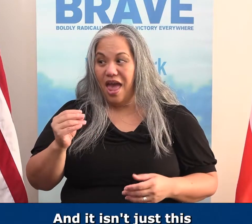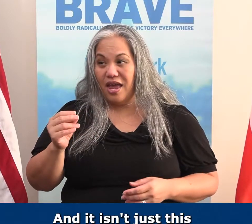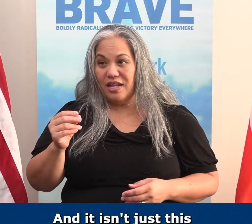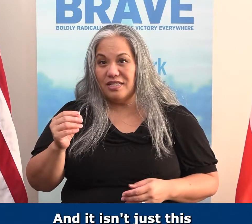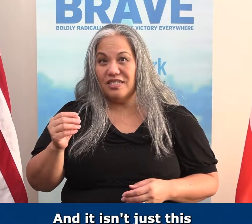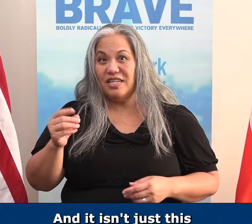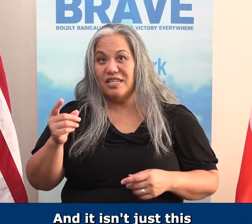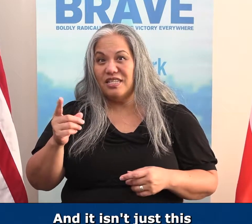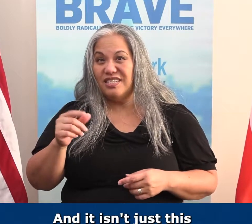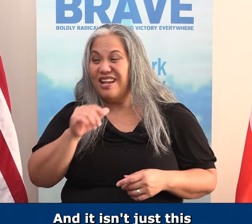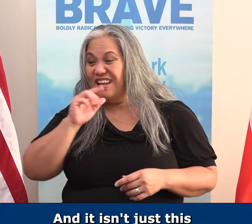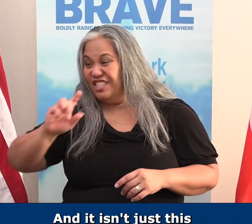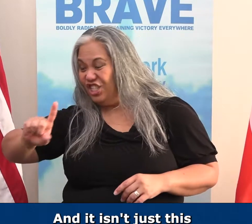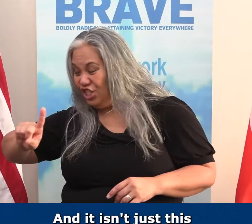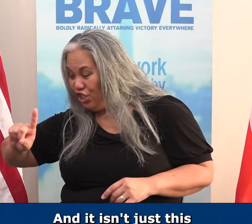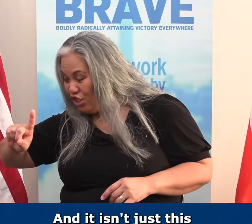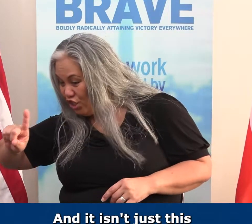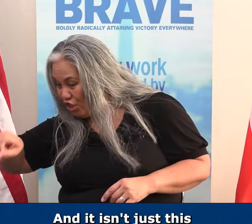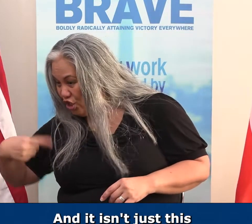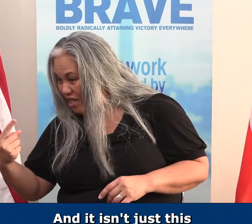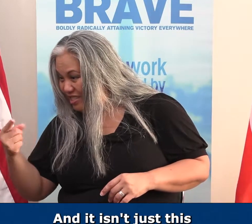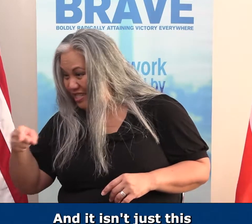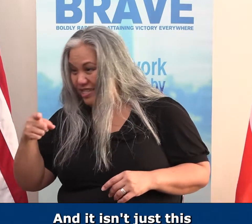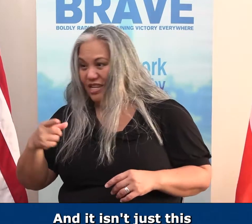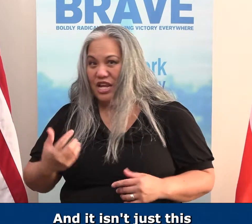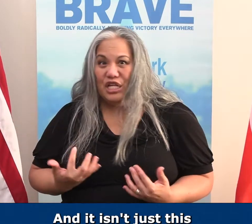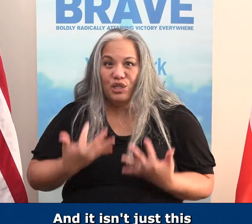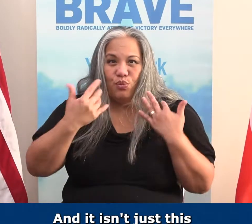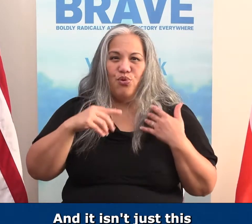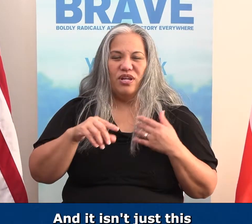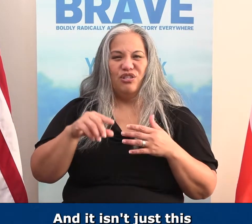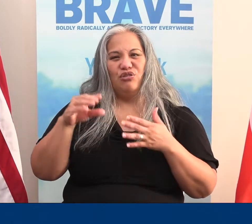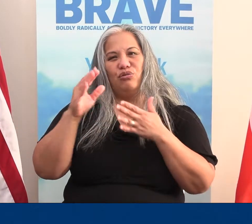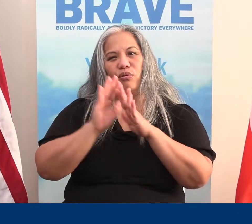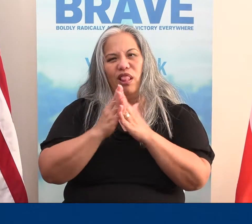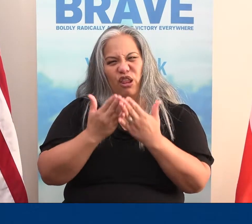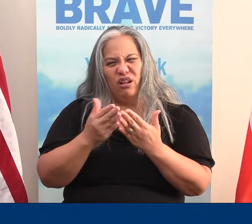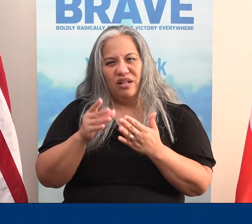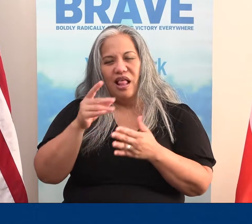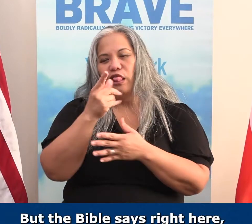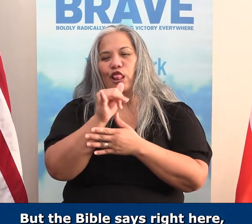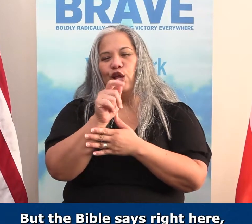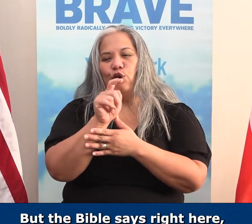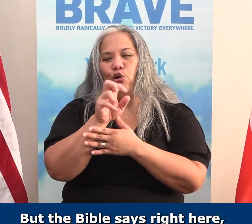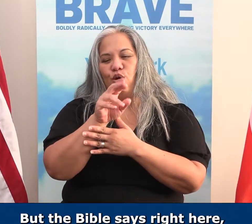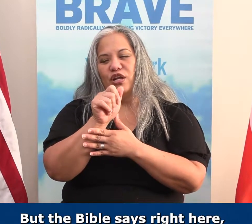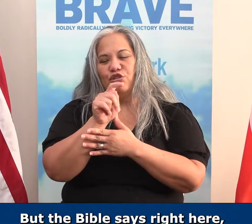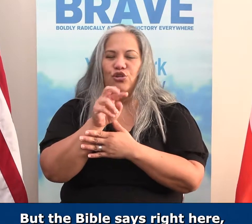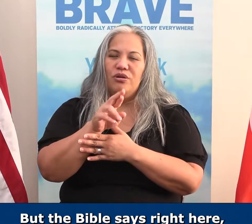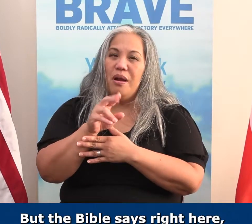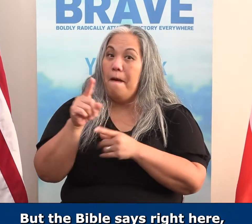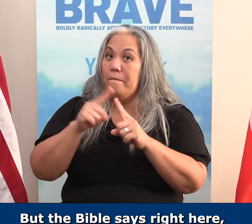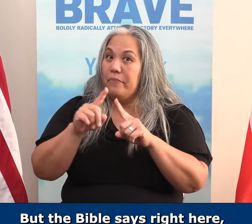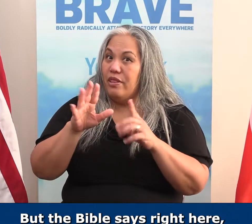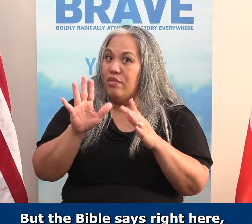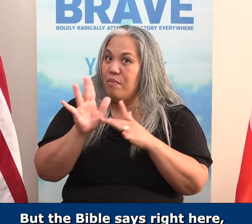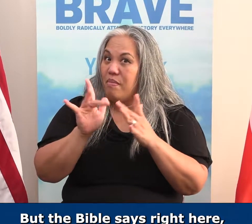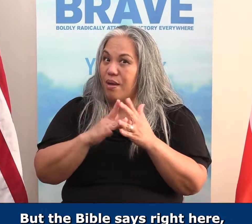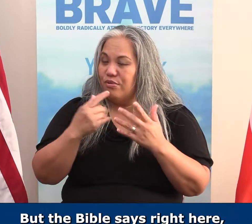And it isn't just this inspirational literature, but the Bible says, right here,